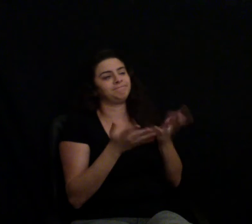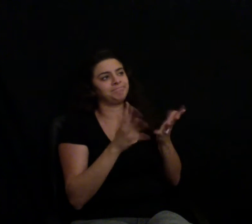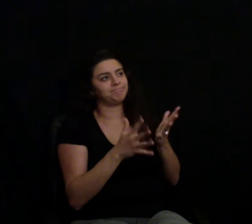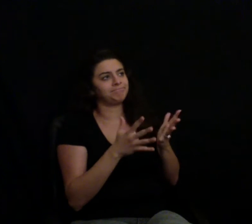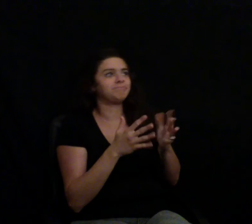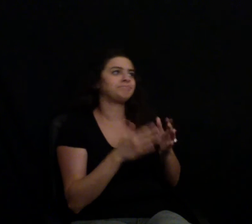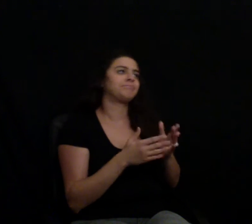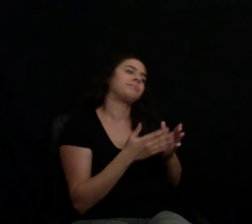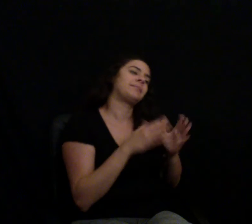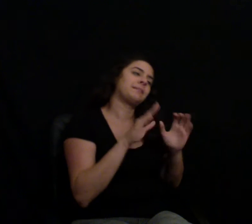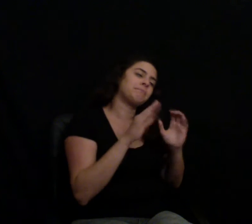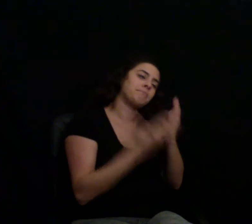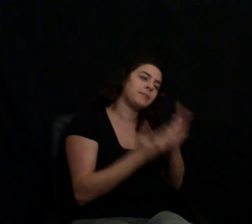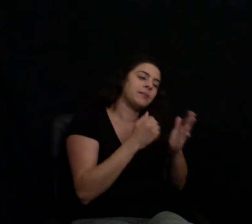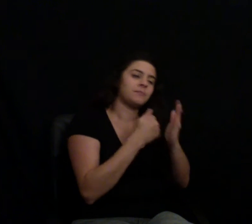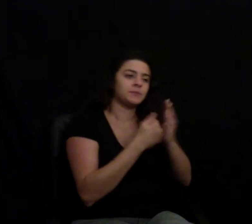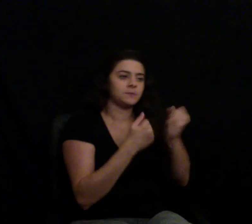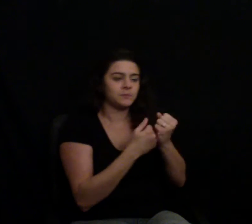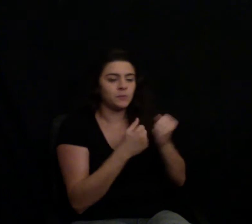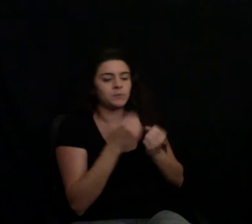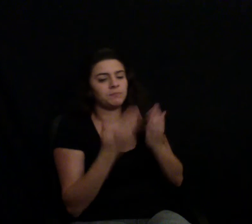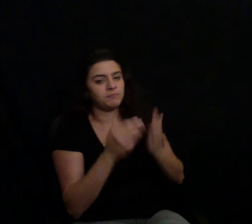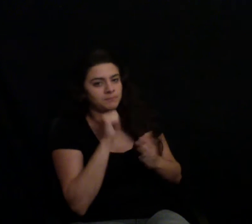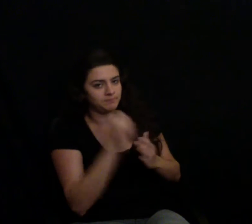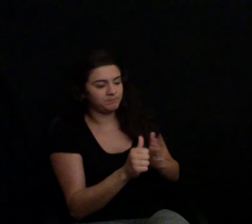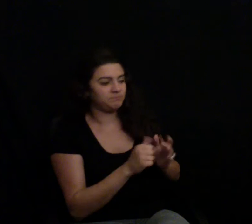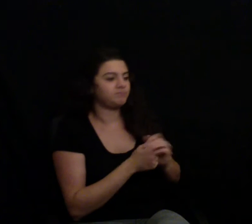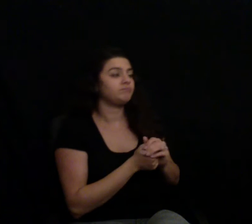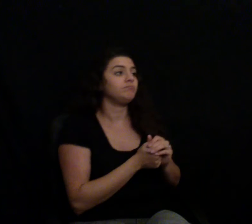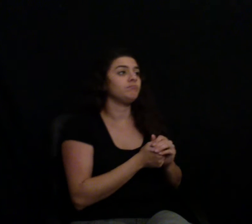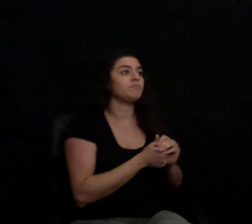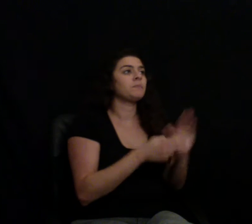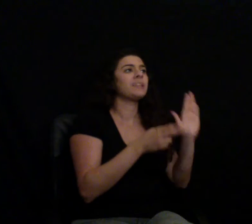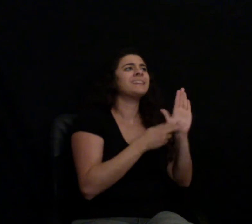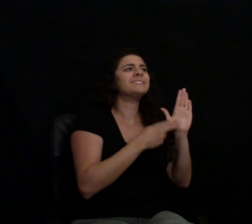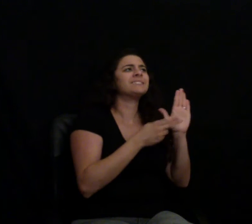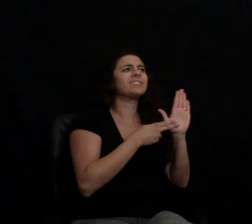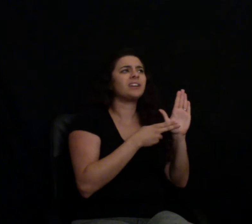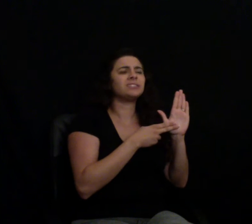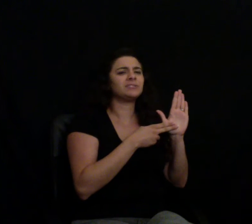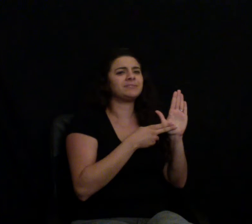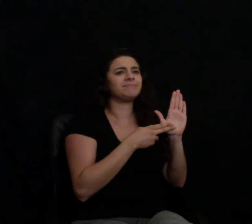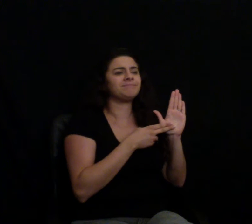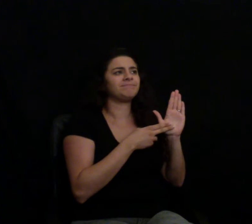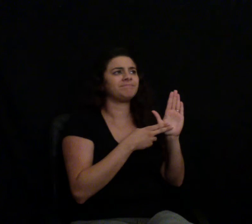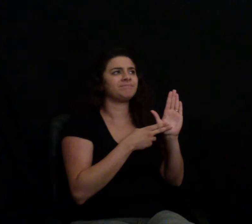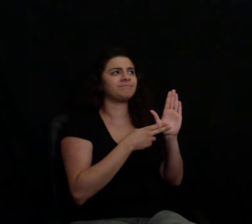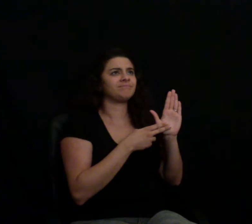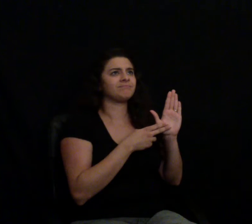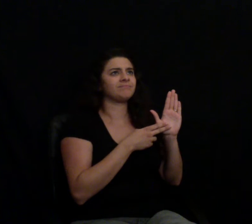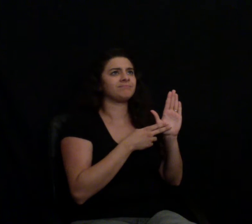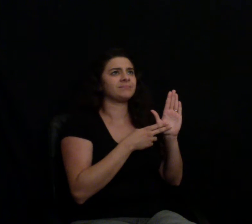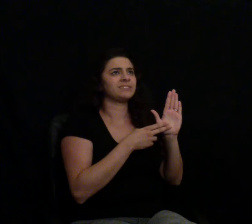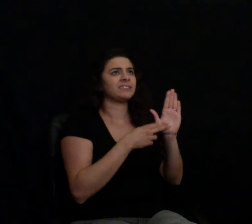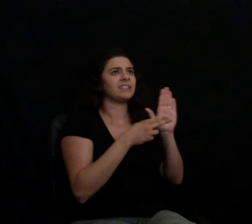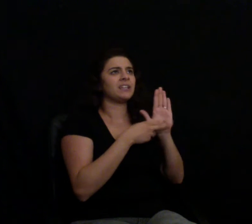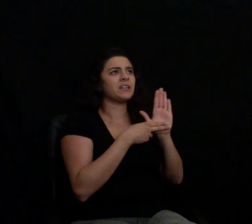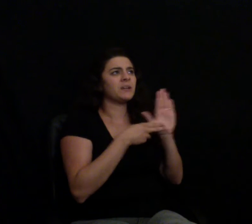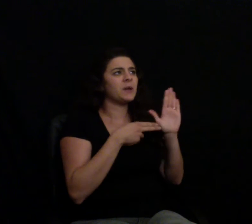not a contract in the sense that you think mutual obligation. It's more of a contract of adhesion. But the